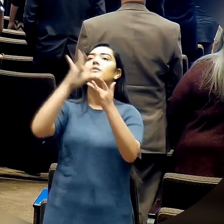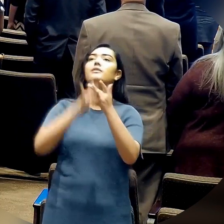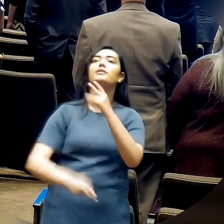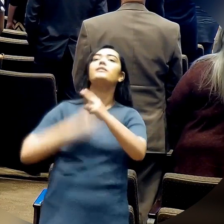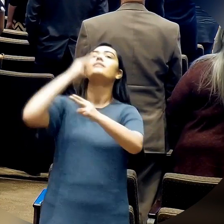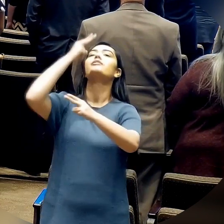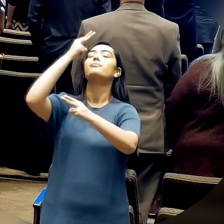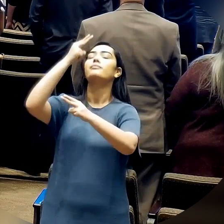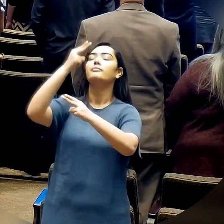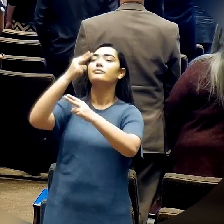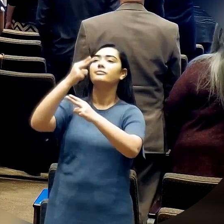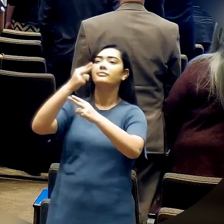Jesus.